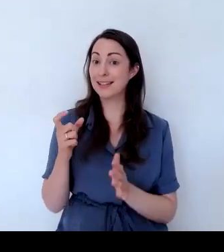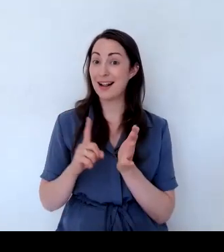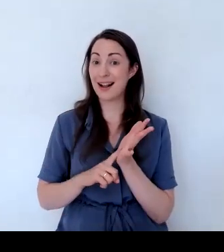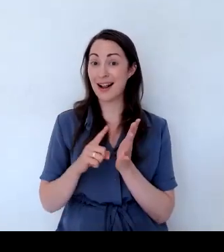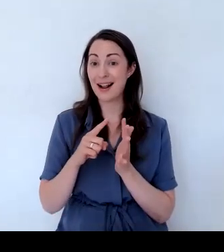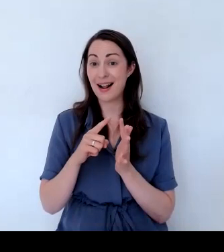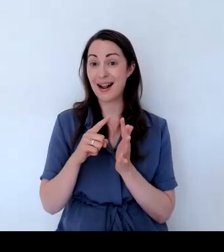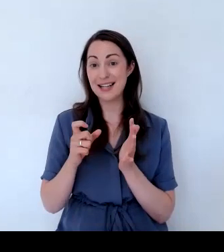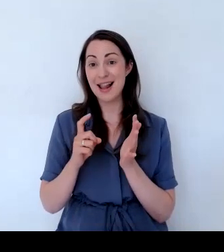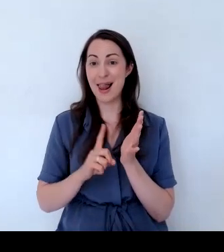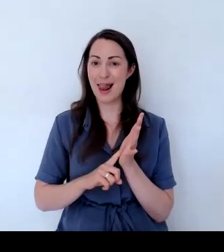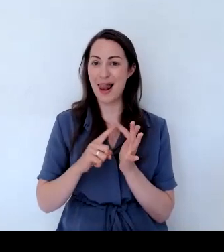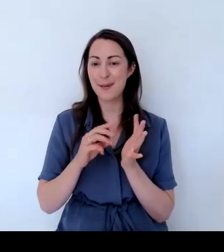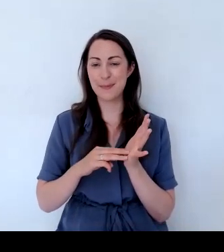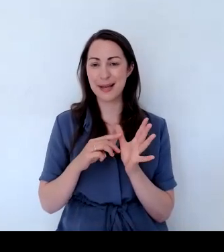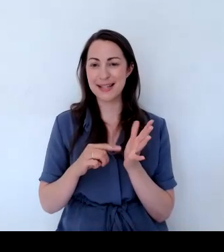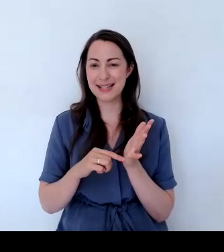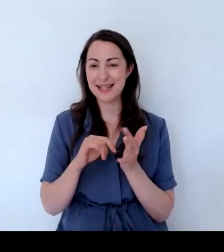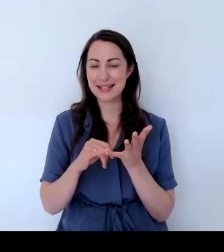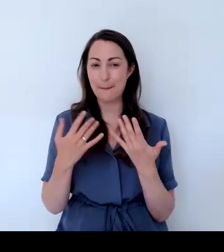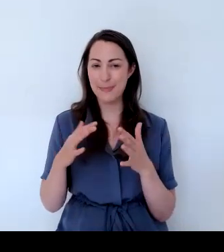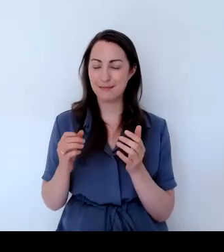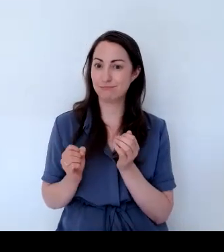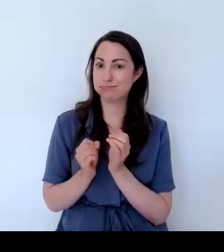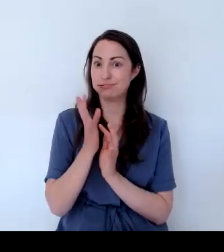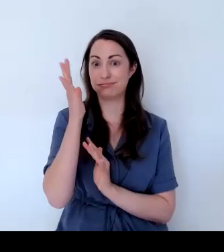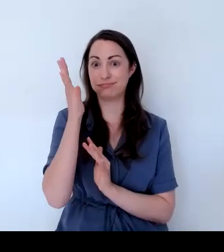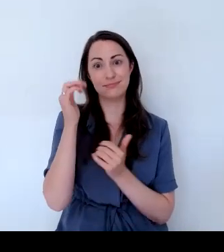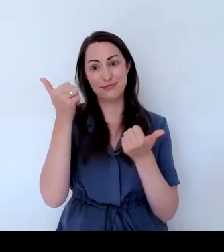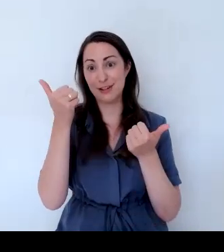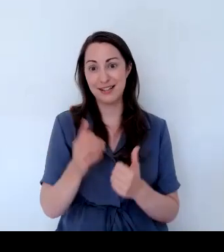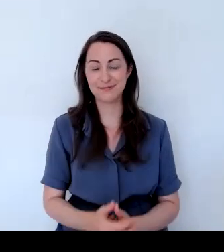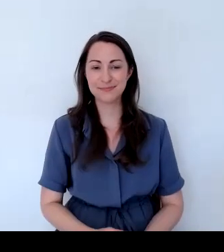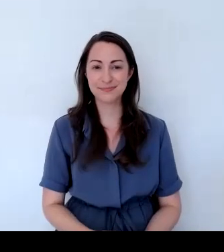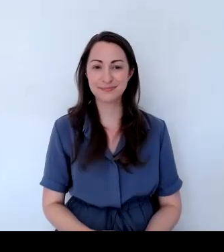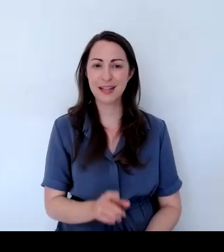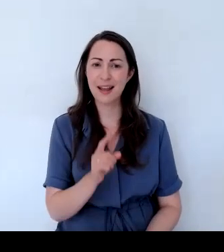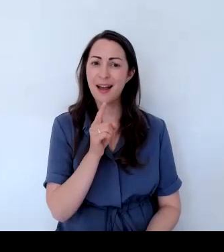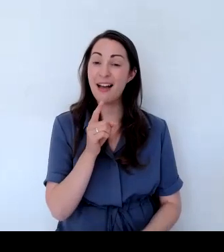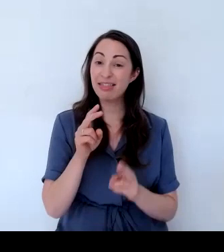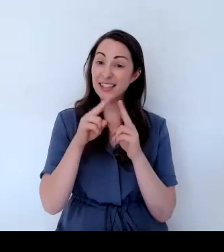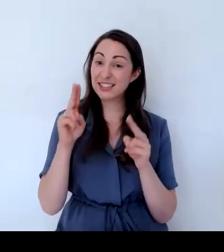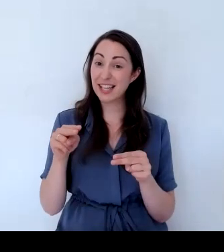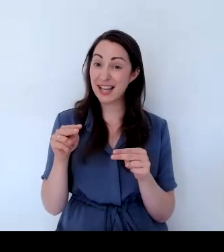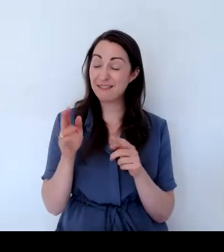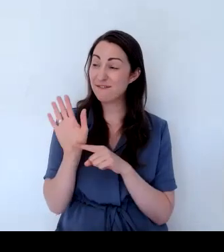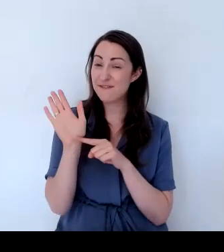Now that's on an east facing shed, and it's done very well.